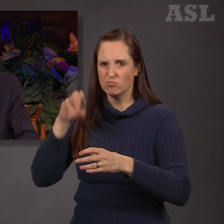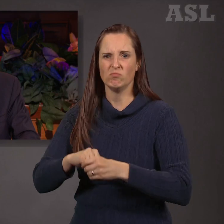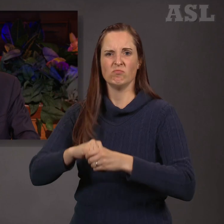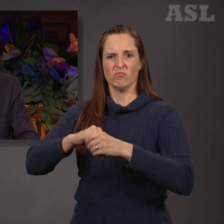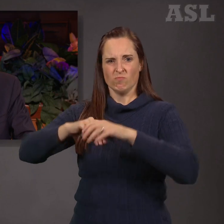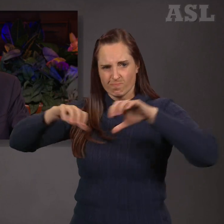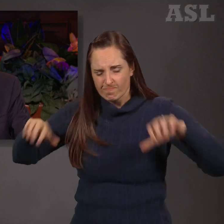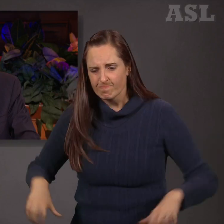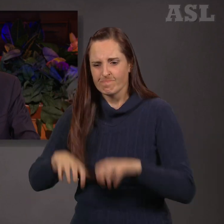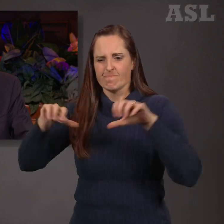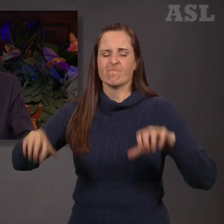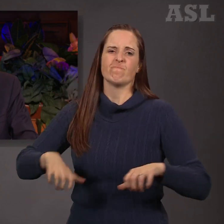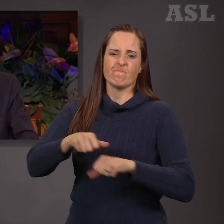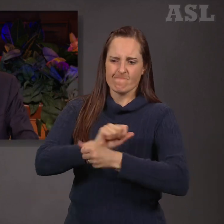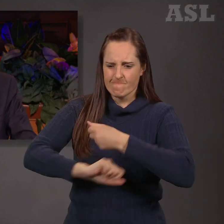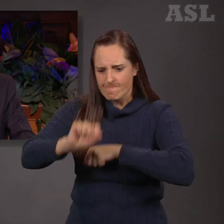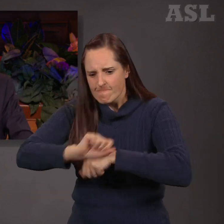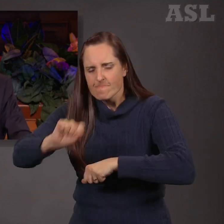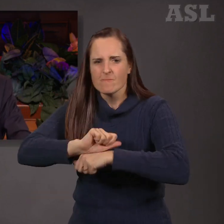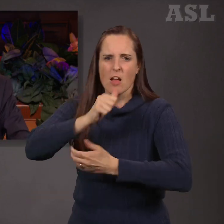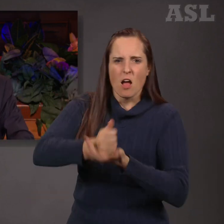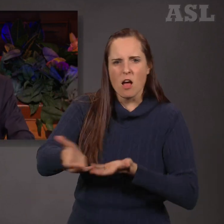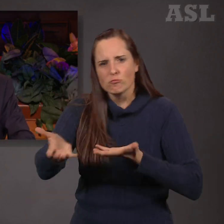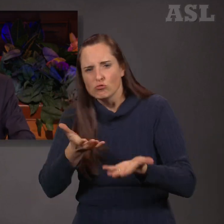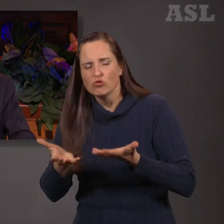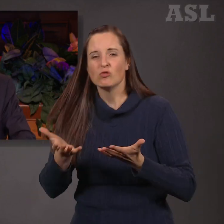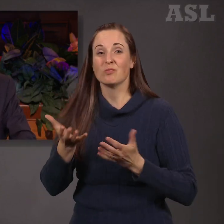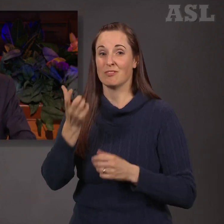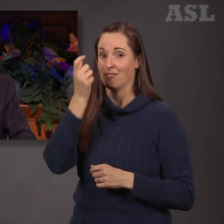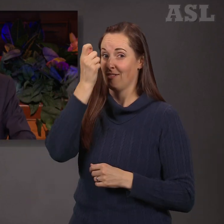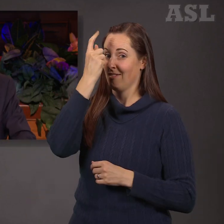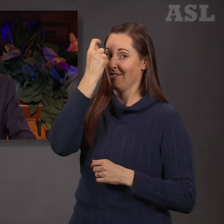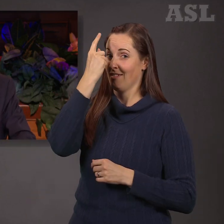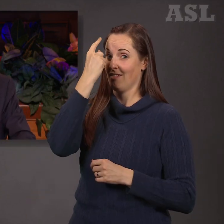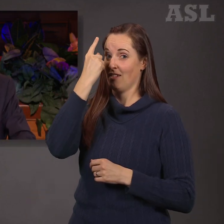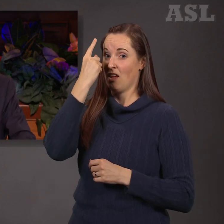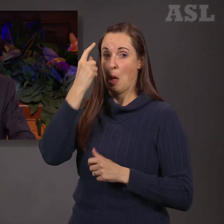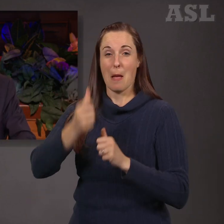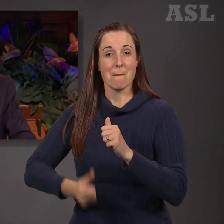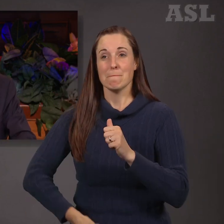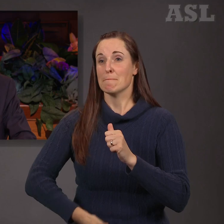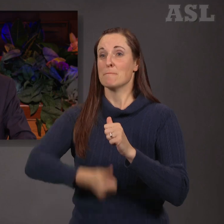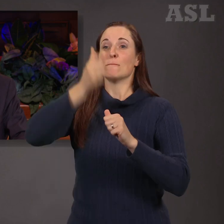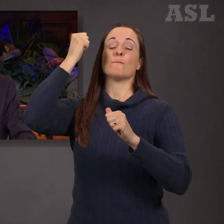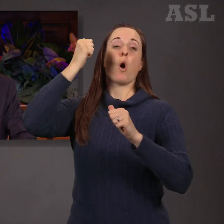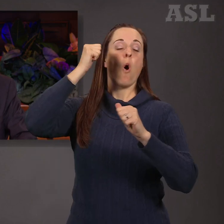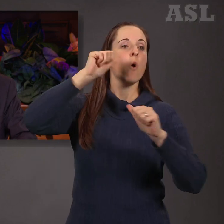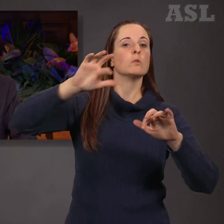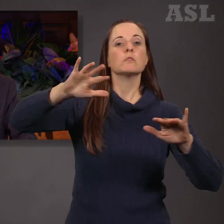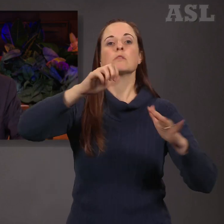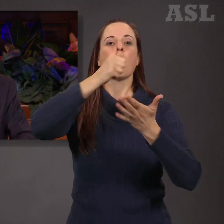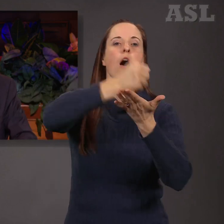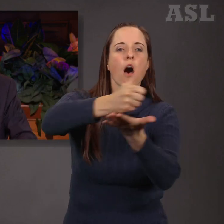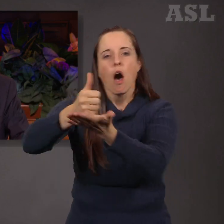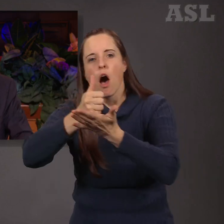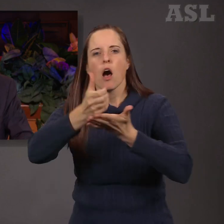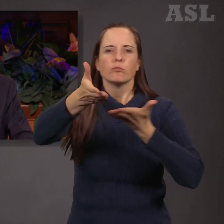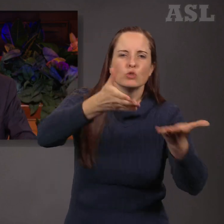directly, most humanitarian service to the children of God worldwide is